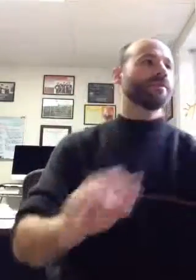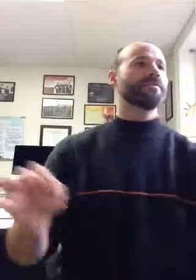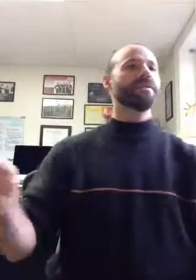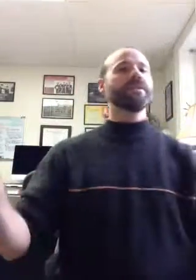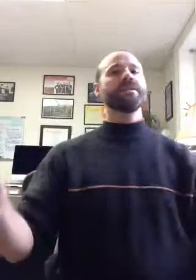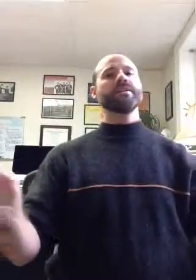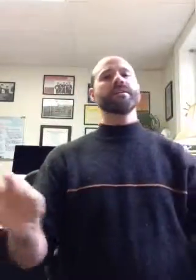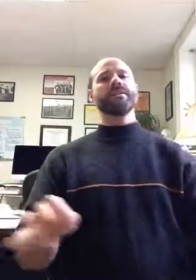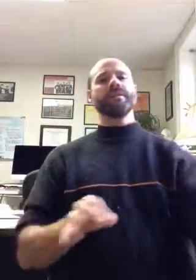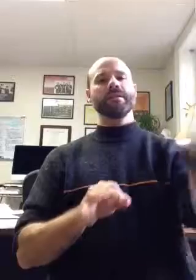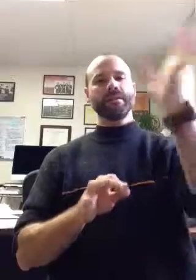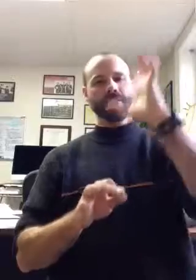me.